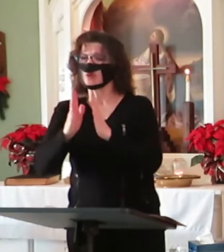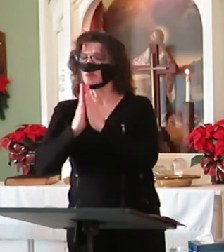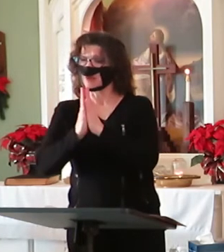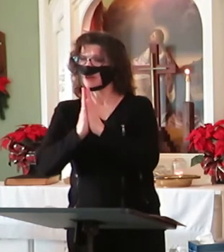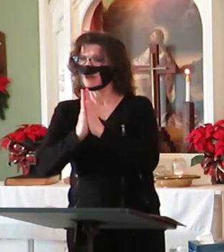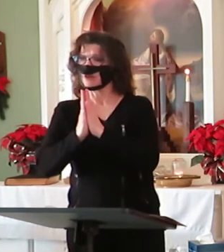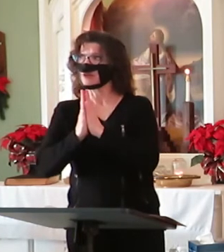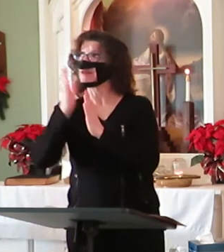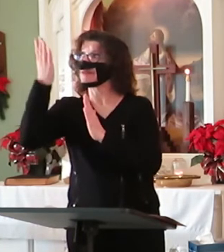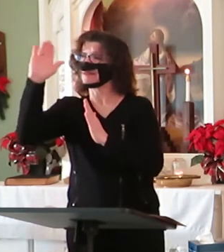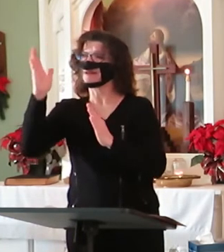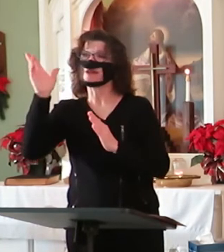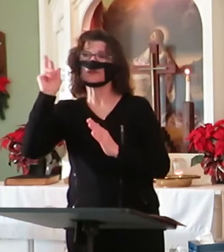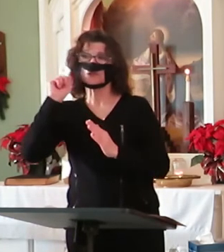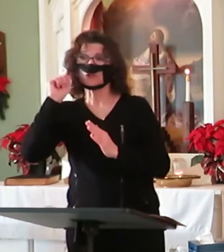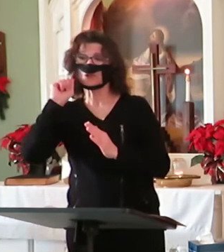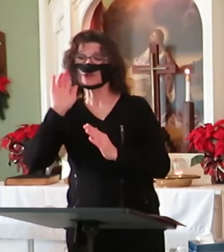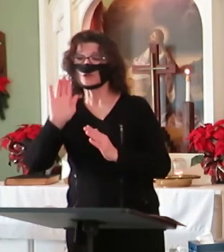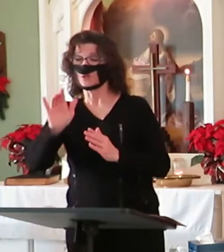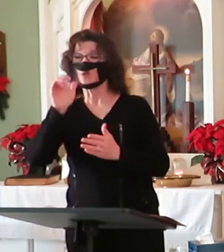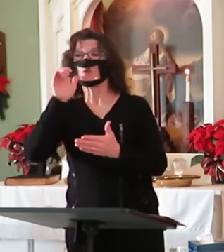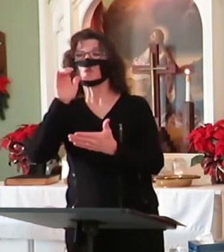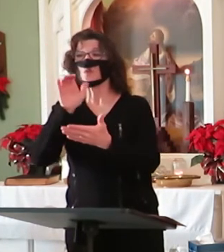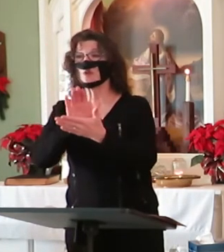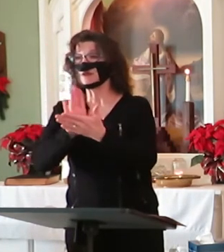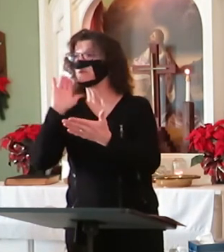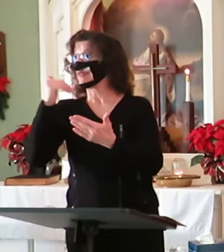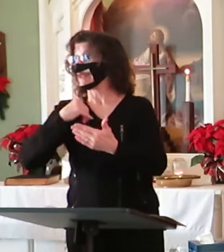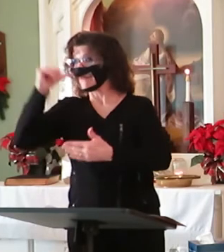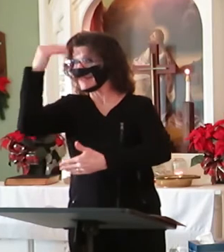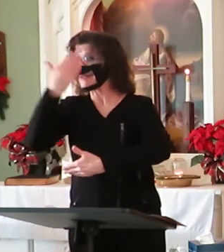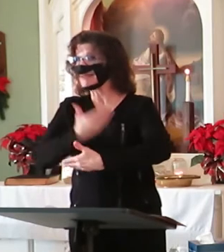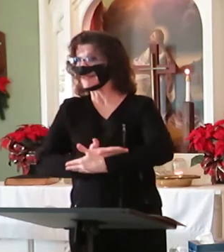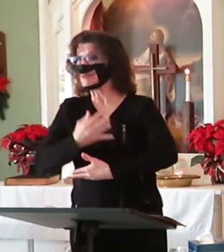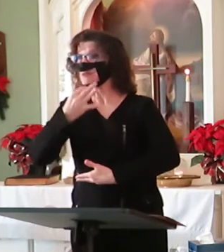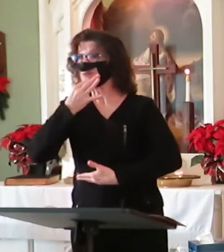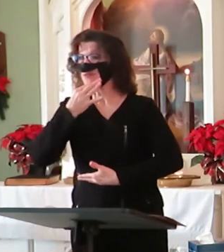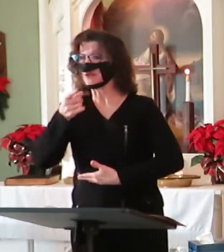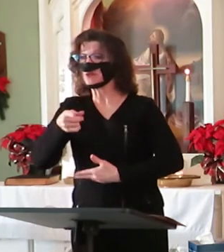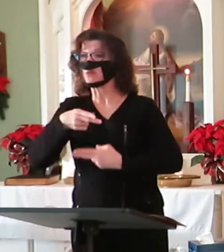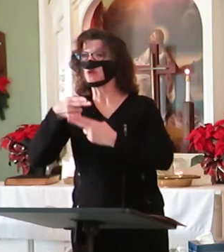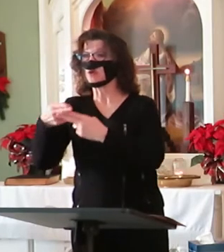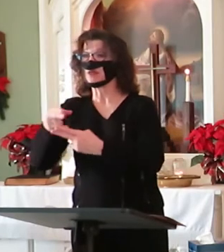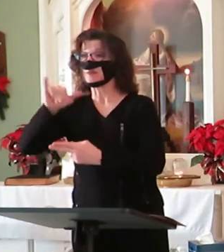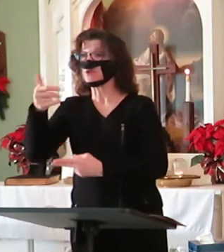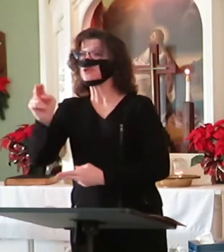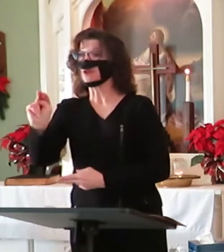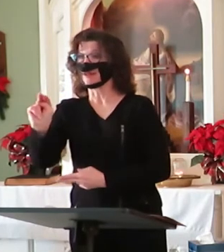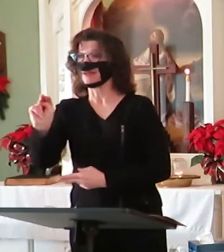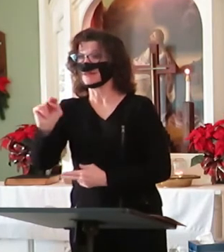heard, and your wife Elizabeth will bear you a son, and you shall call him John.